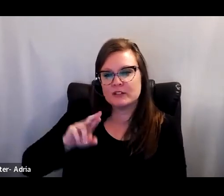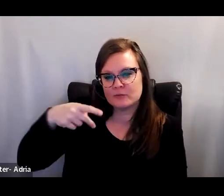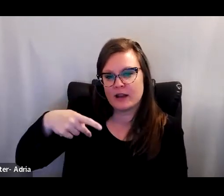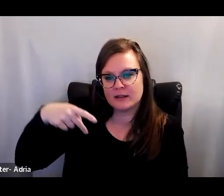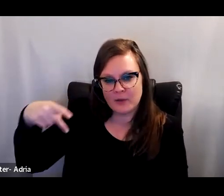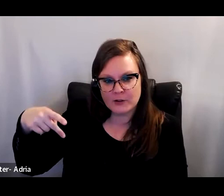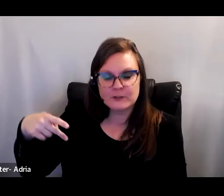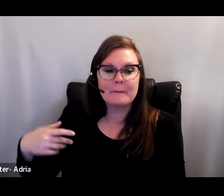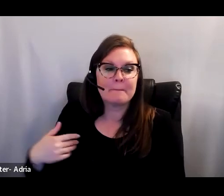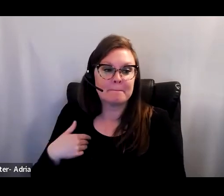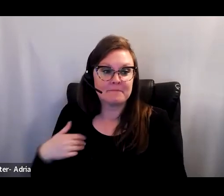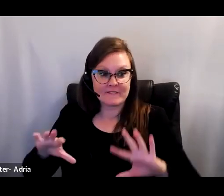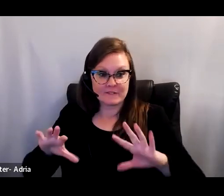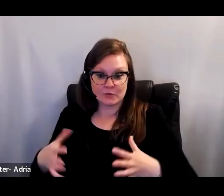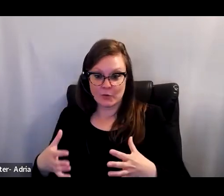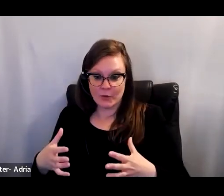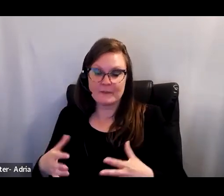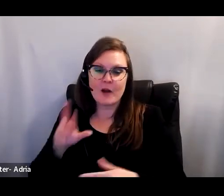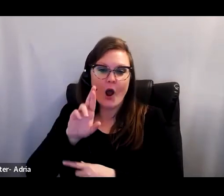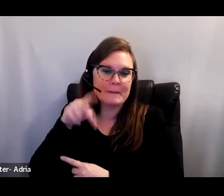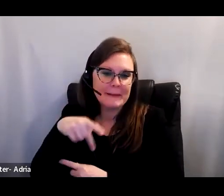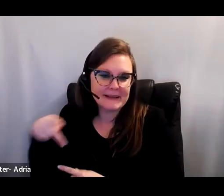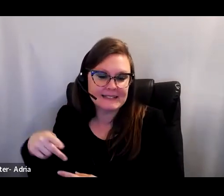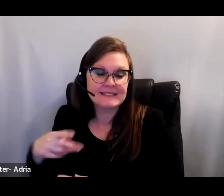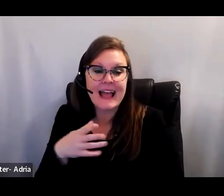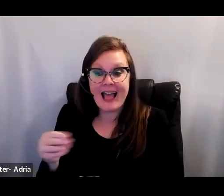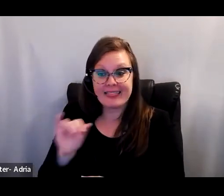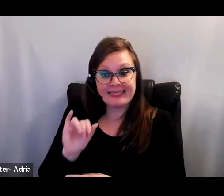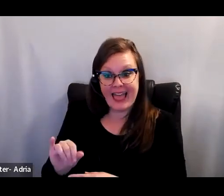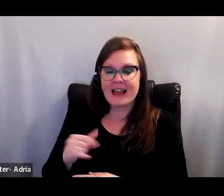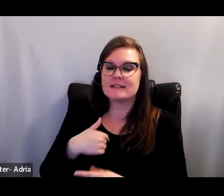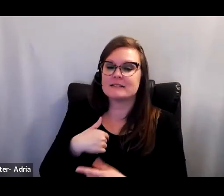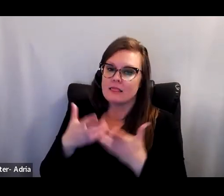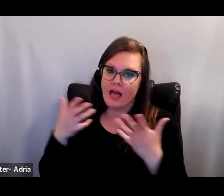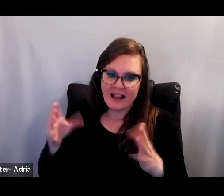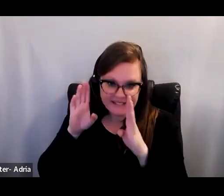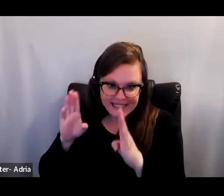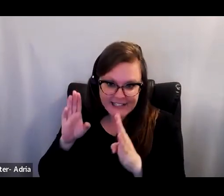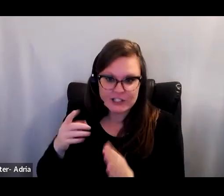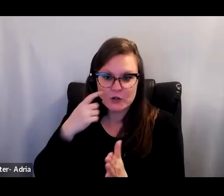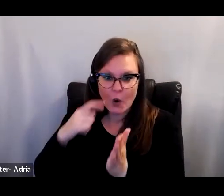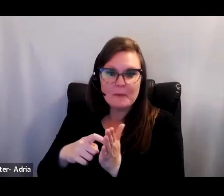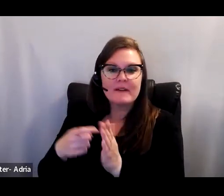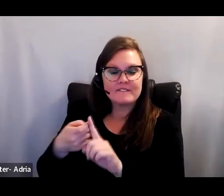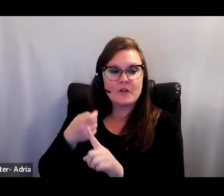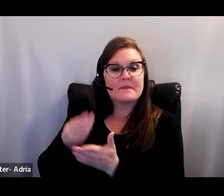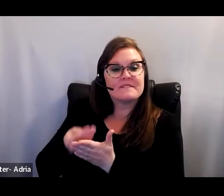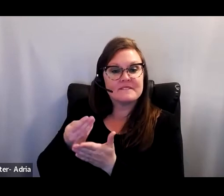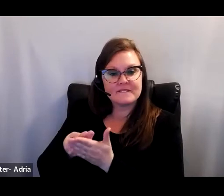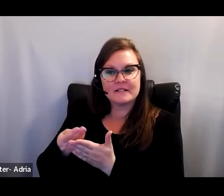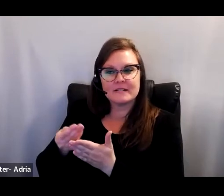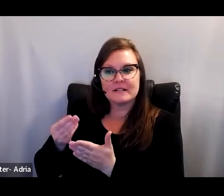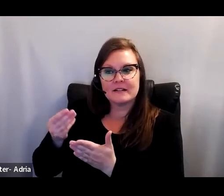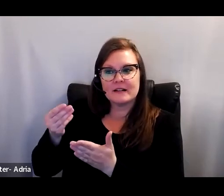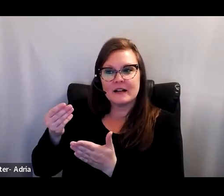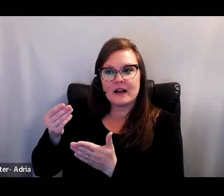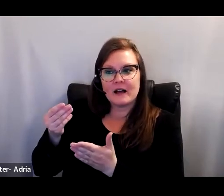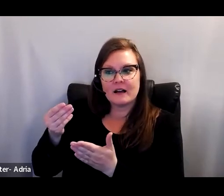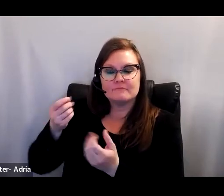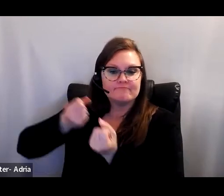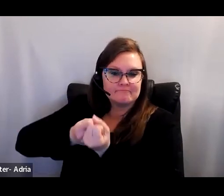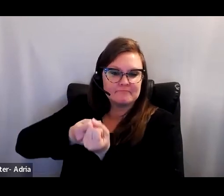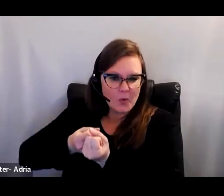community of scholars who are involved in RPPs, and RPPs have gained considerable attention and support from notable foundations, including Spencer and WT Grant.